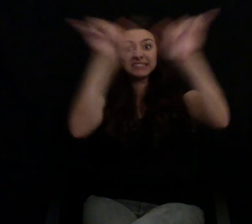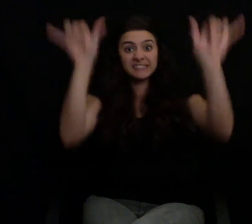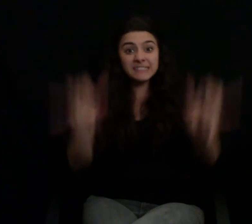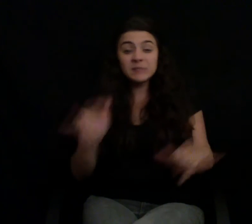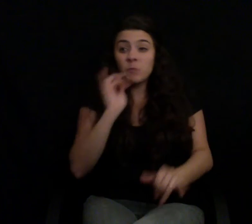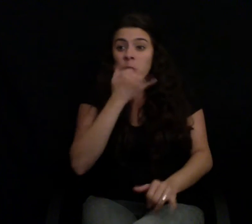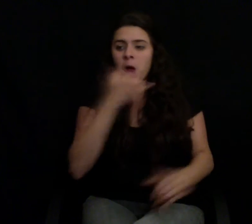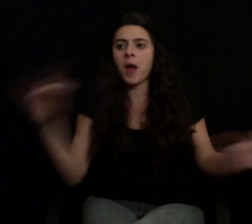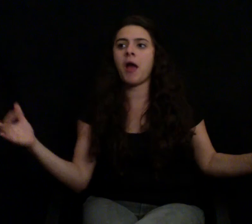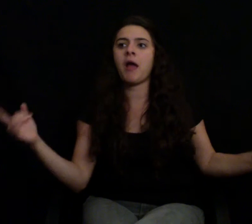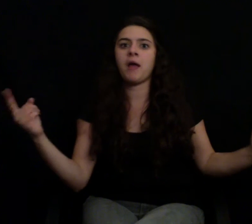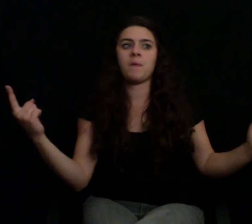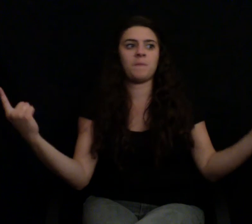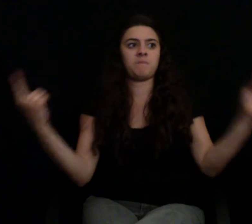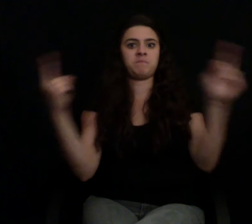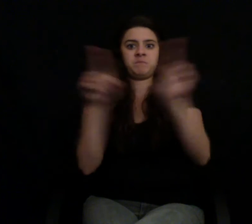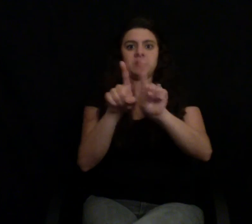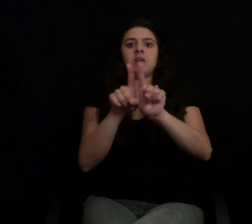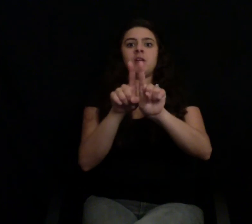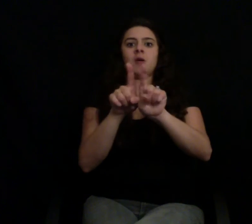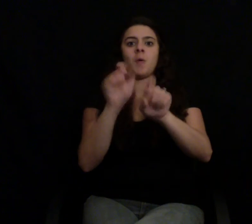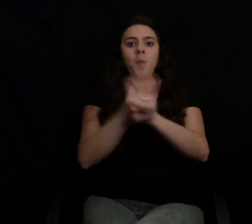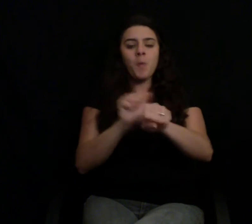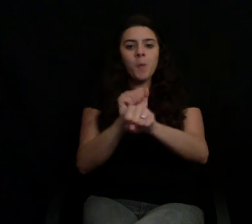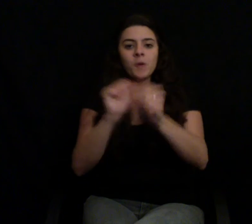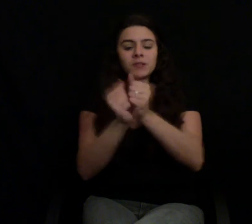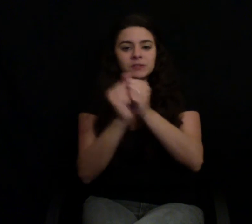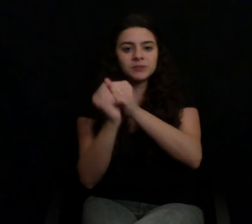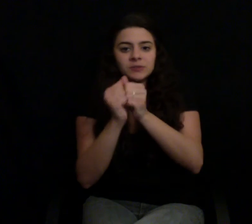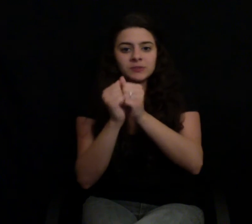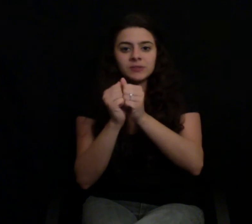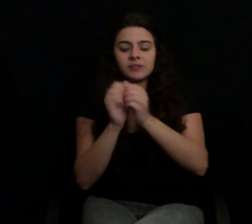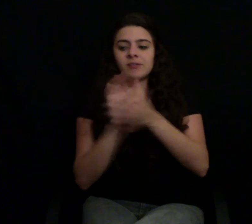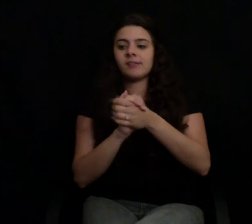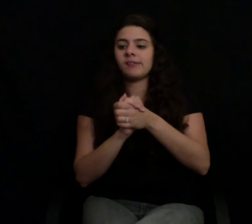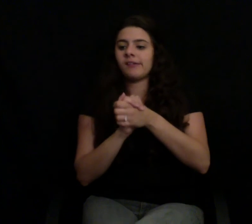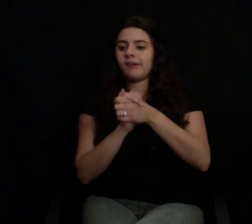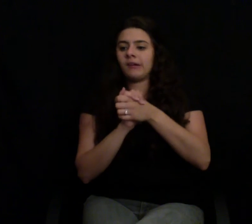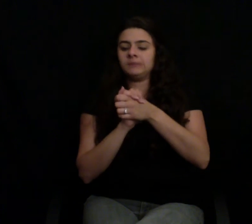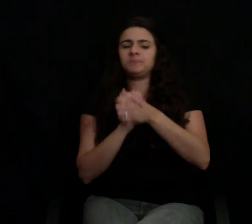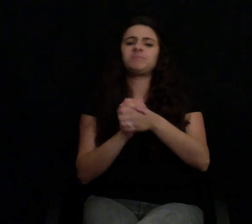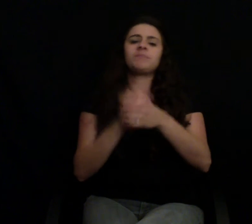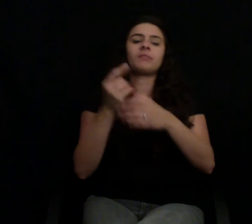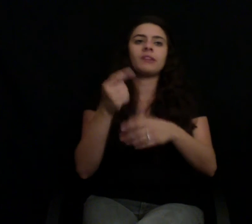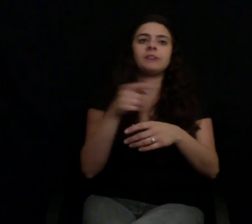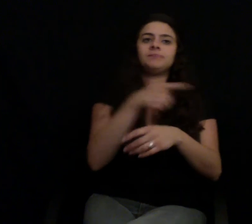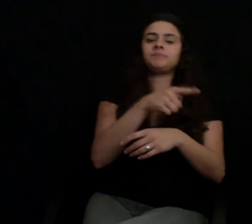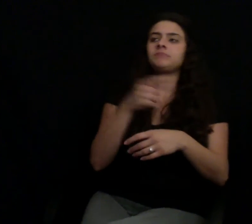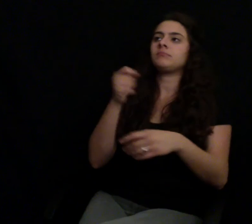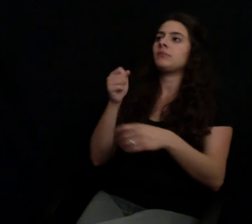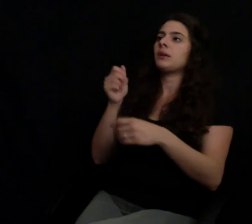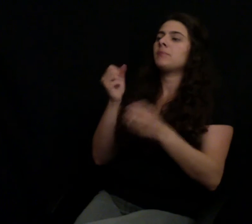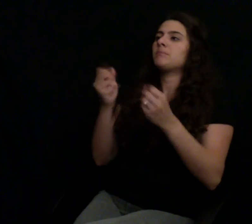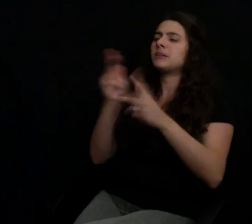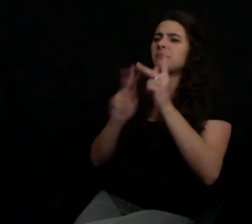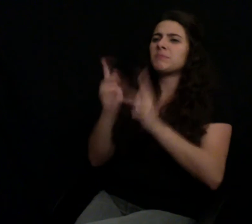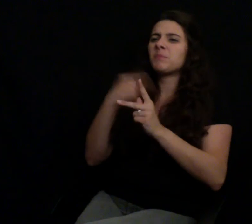does it is that we're kept apart. Like farmer and, you know, farmer, chicken farmer and animal advocate are kept apart. We're kept as enemies